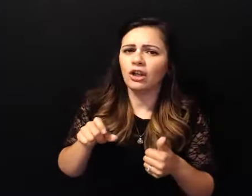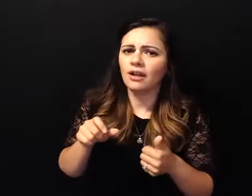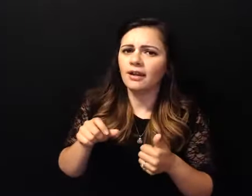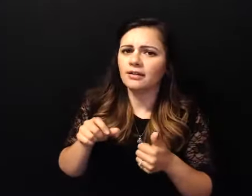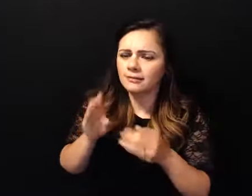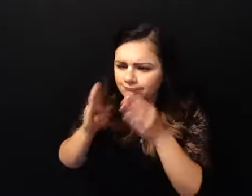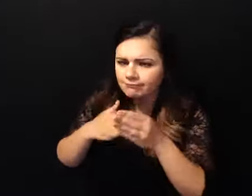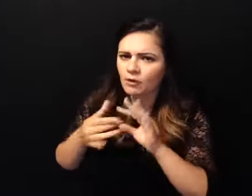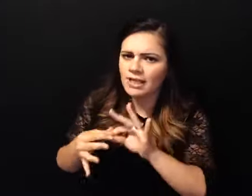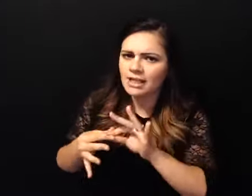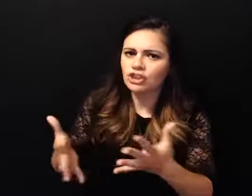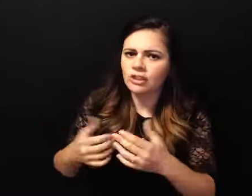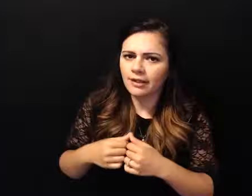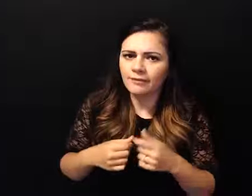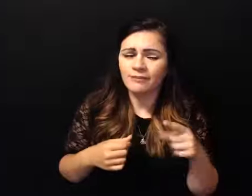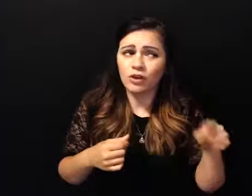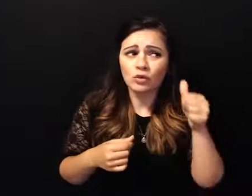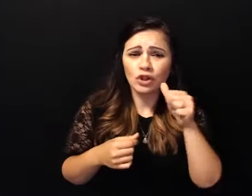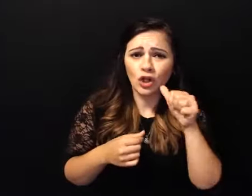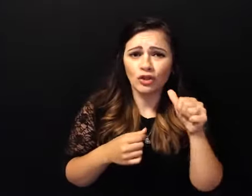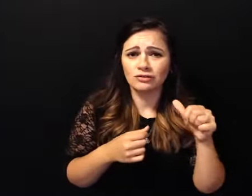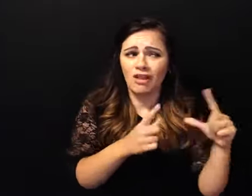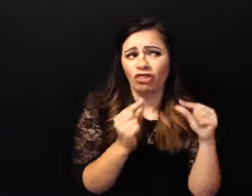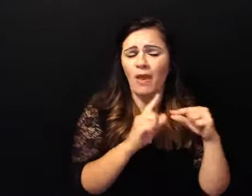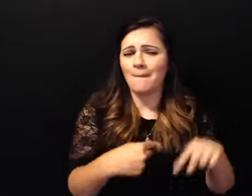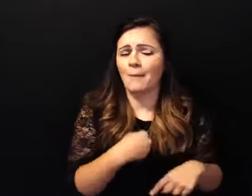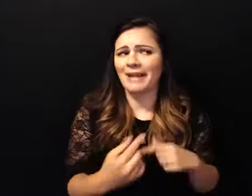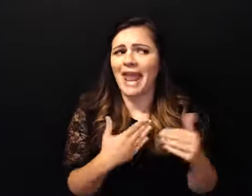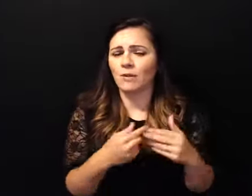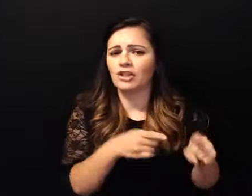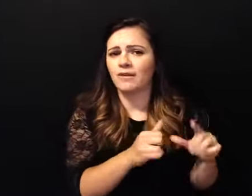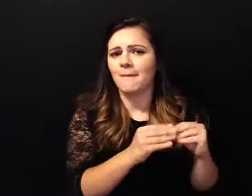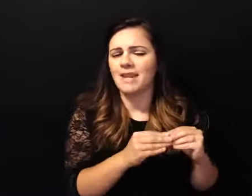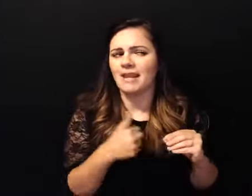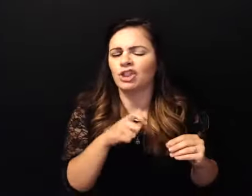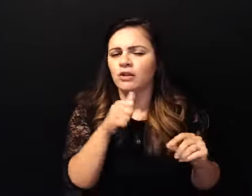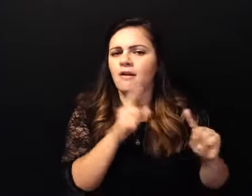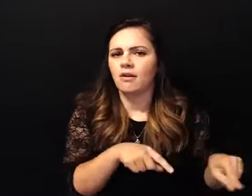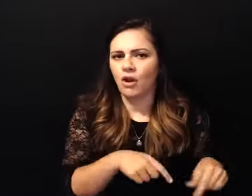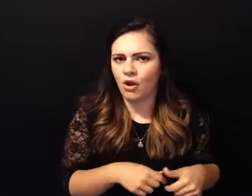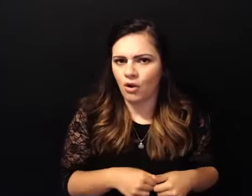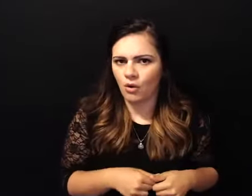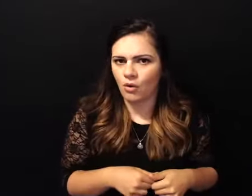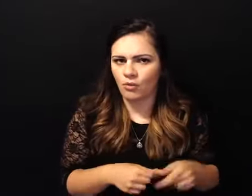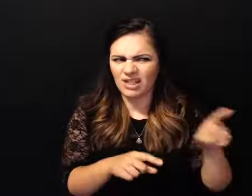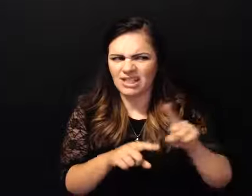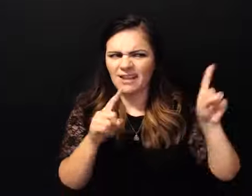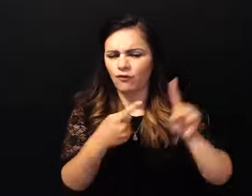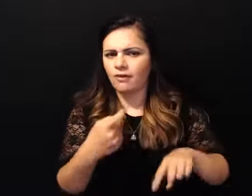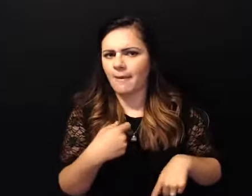at the meeting anyway i don't really think they like me they're really probably how you were different from me all of a sudden everything started to change and before i knew it